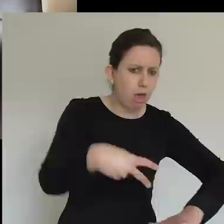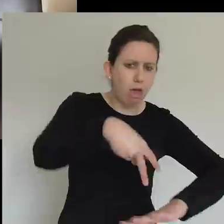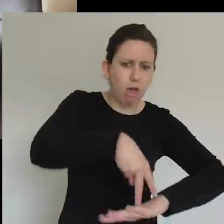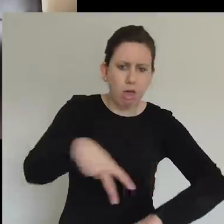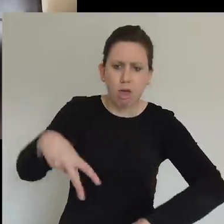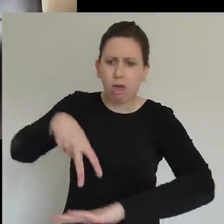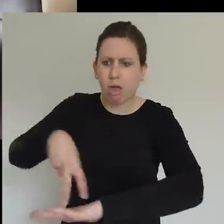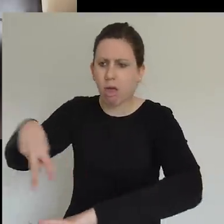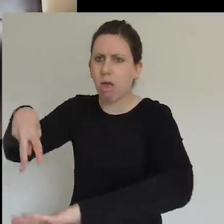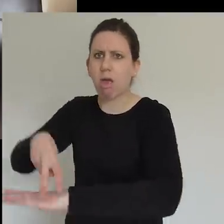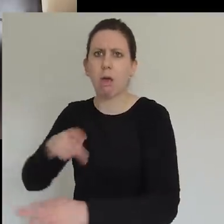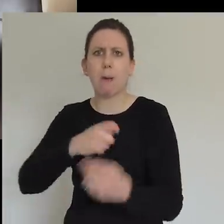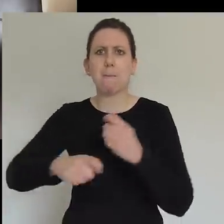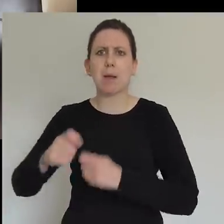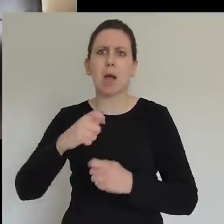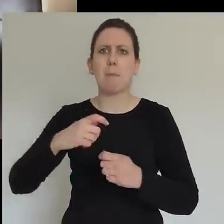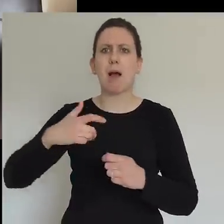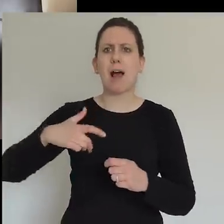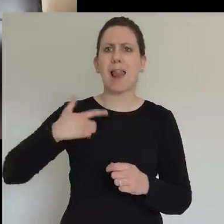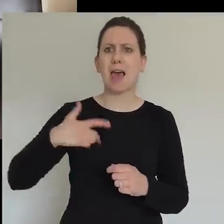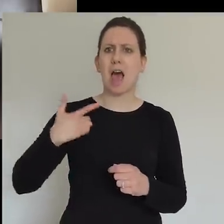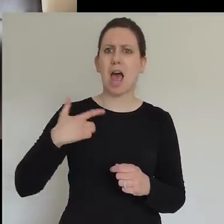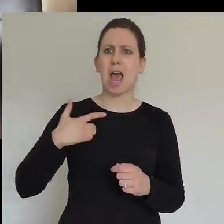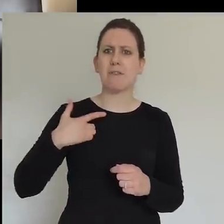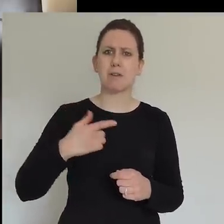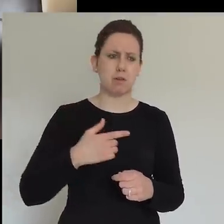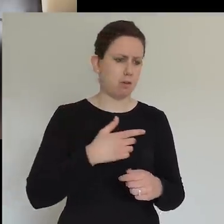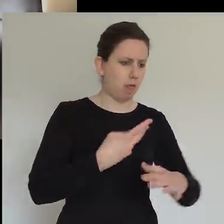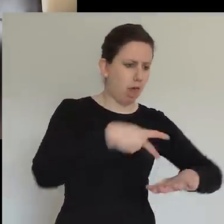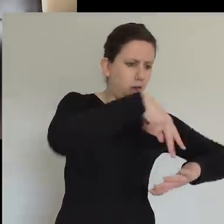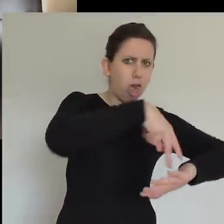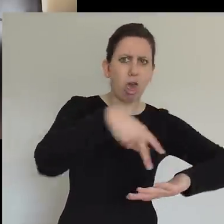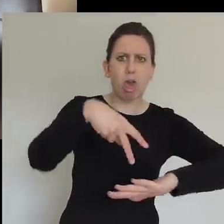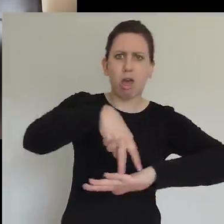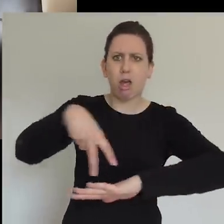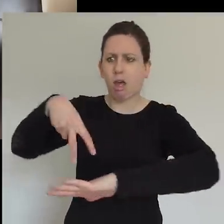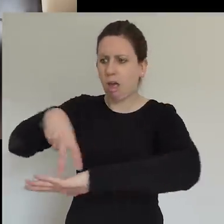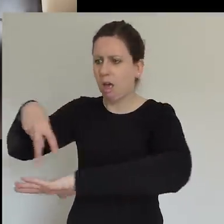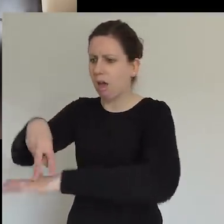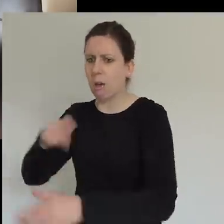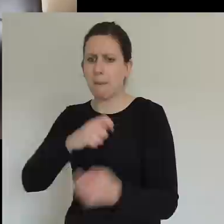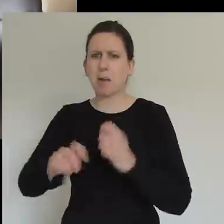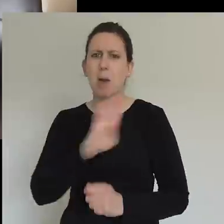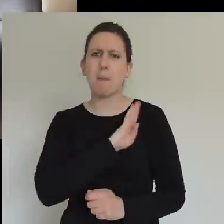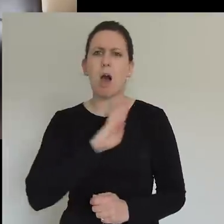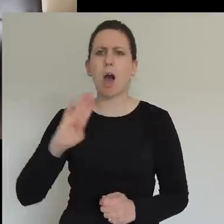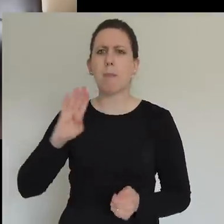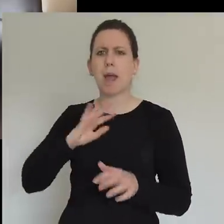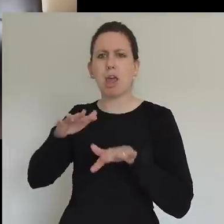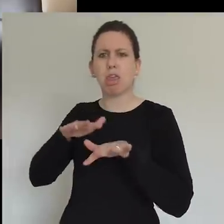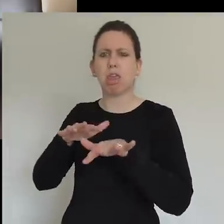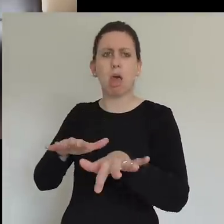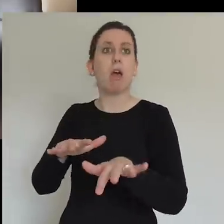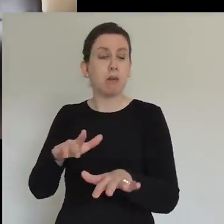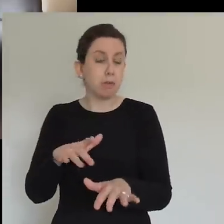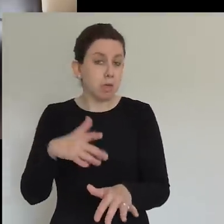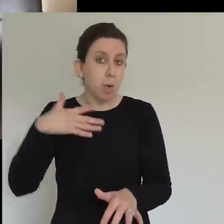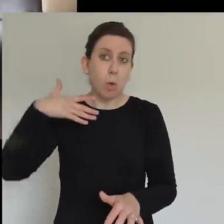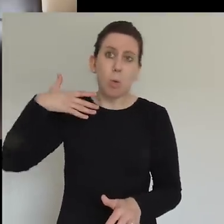this, and thought about this, that is our heart cry again. That we would see the breath of the living God breathe fire upon his